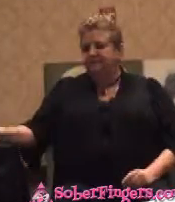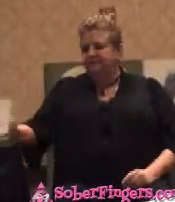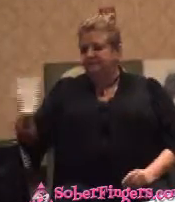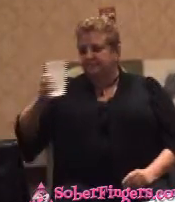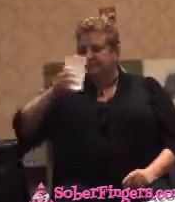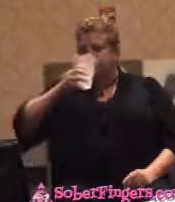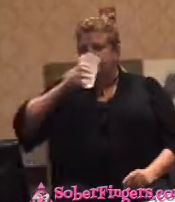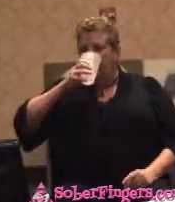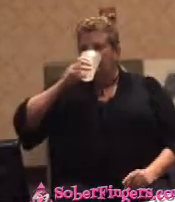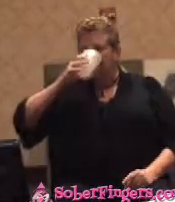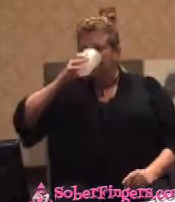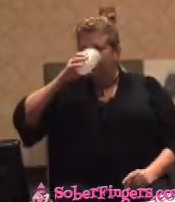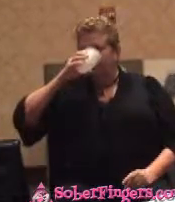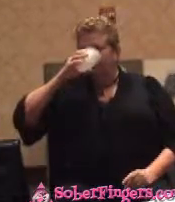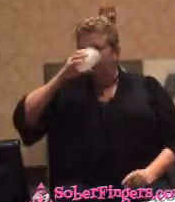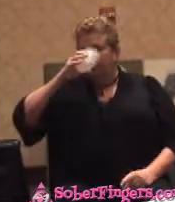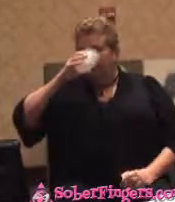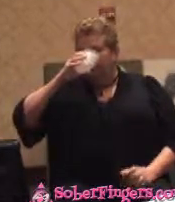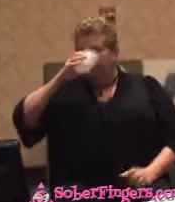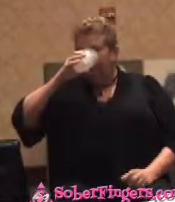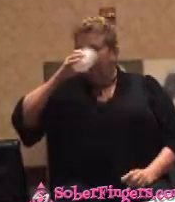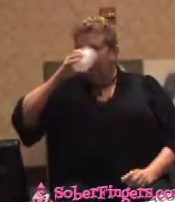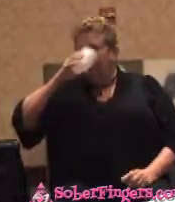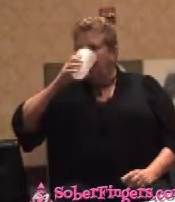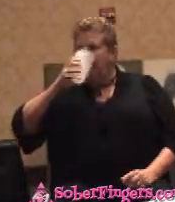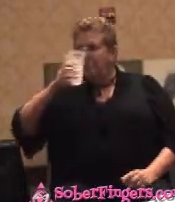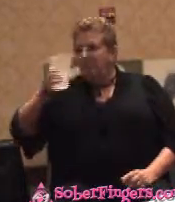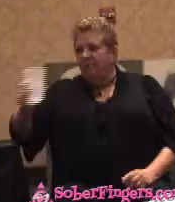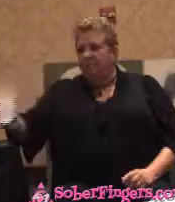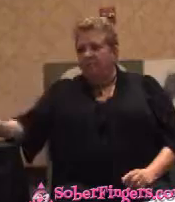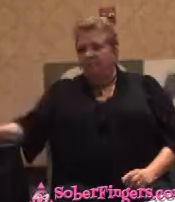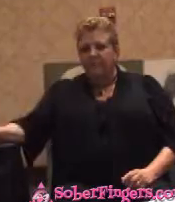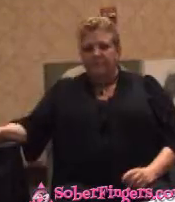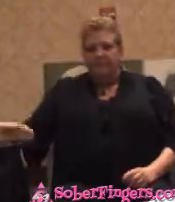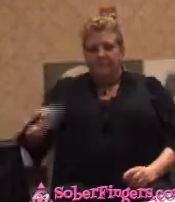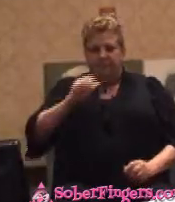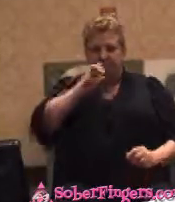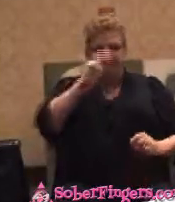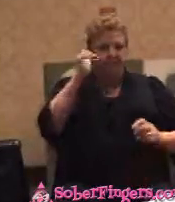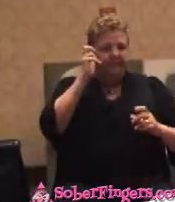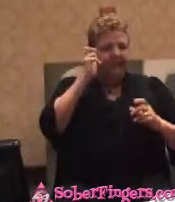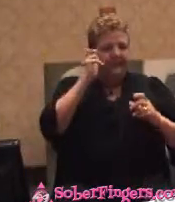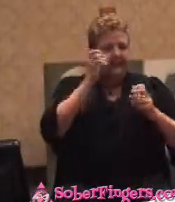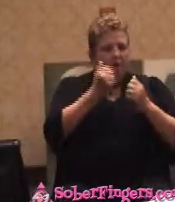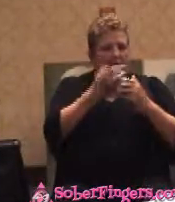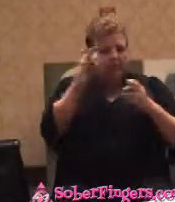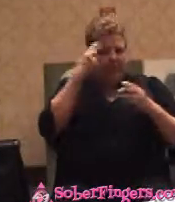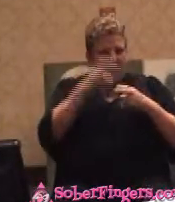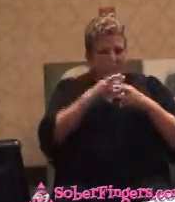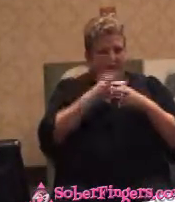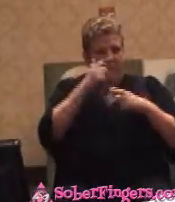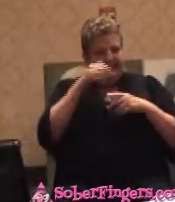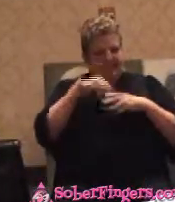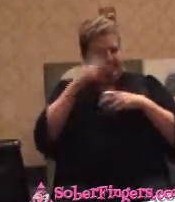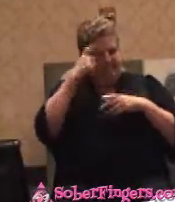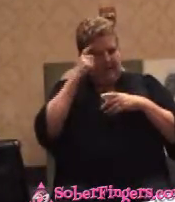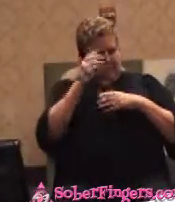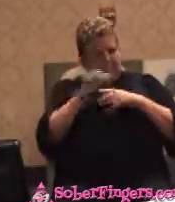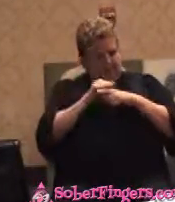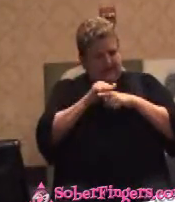So I decided, well, I'll tell them. I didn't hear anything for a while while I was rehearsing my speech. I'm sure none of you ever done that, but